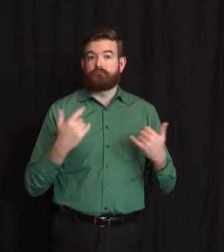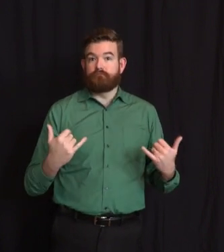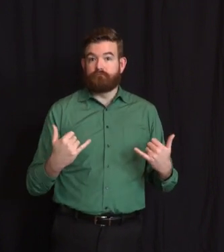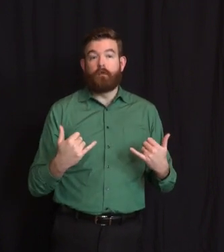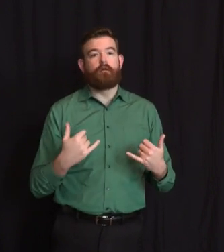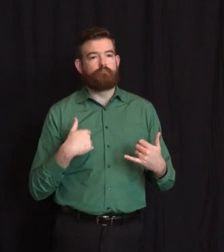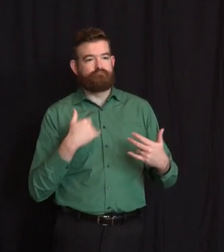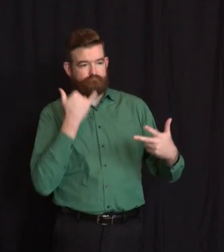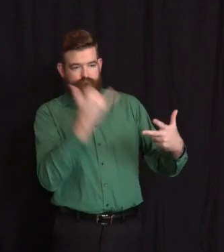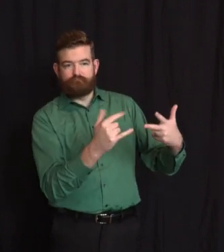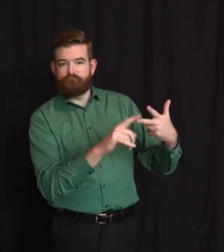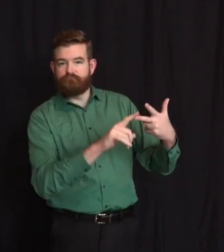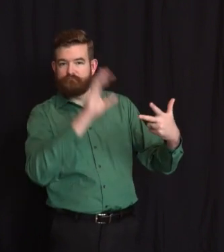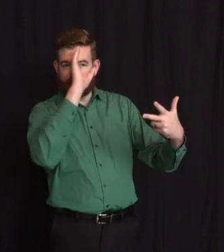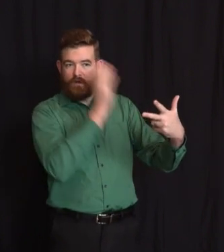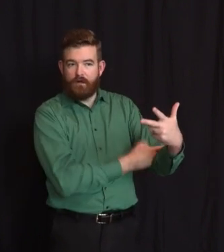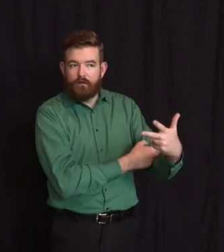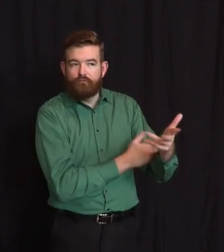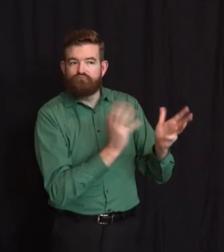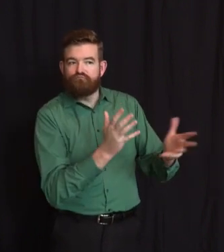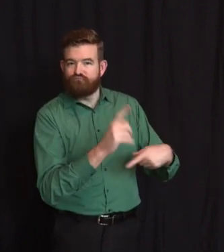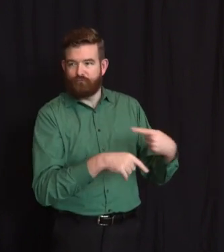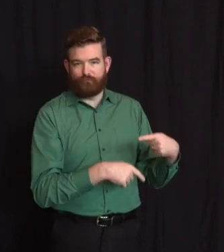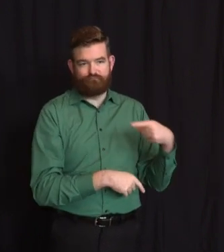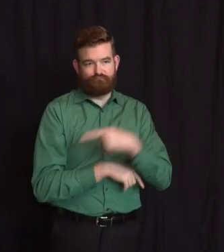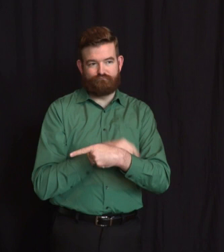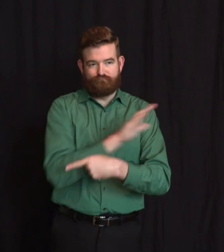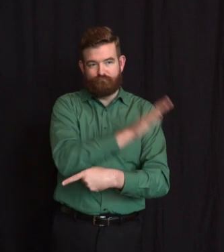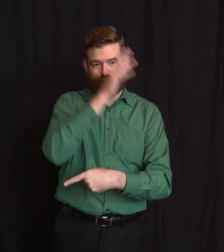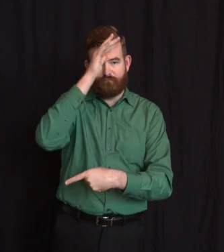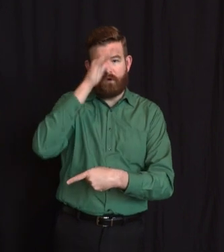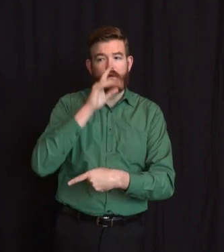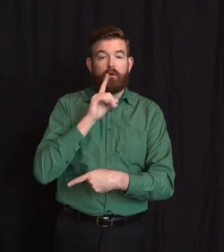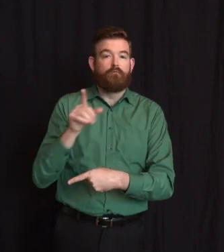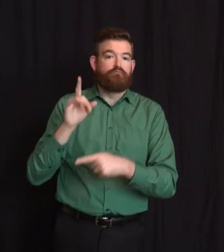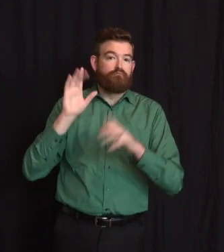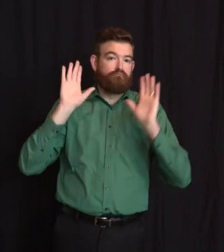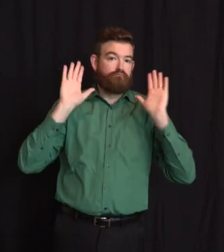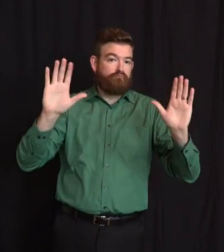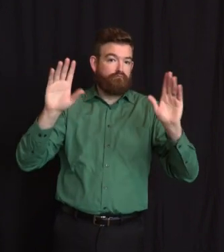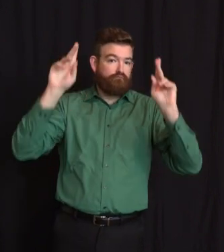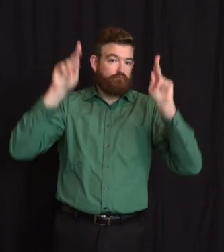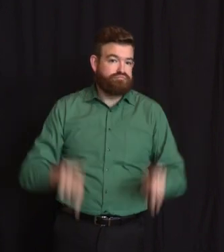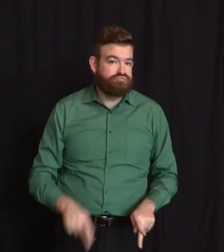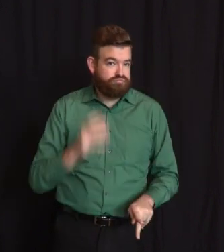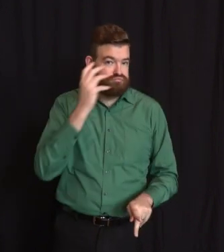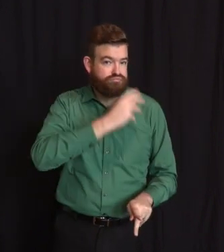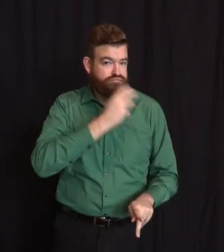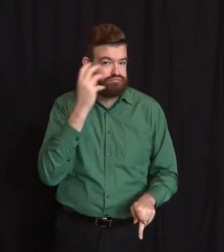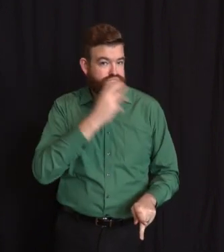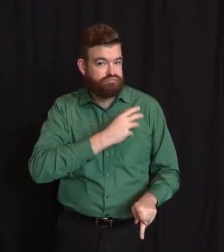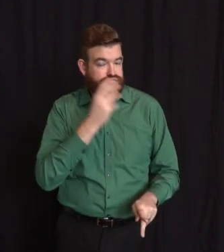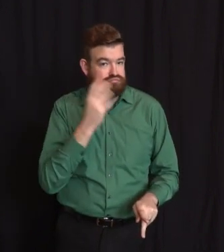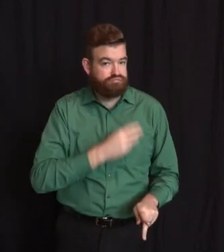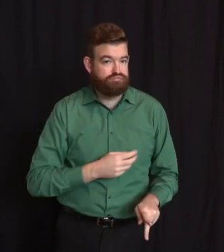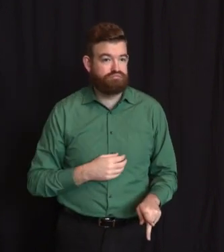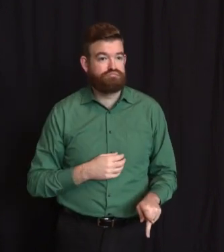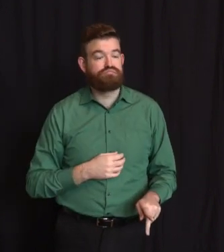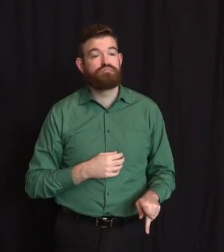about his dad, and pretty extraordinary at all levels. His dad also leaves five grandchildren and two great-grandchildren with another